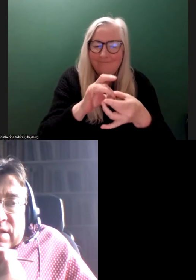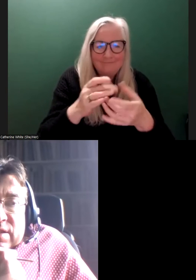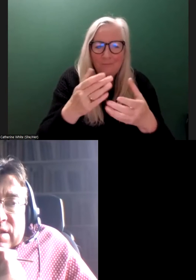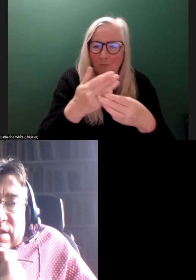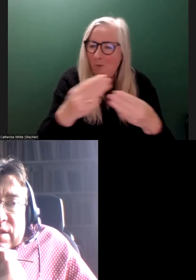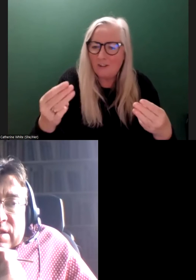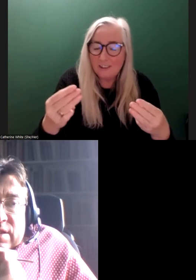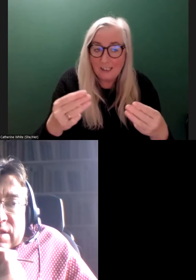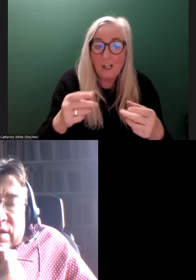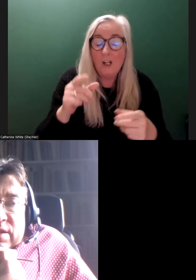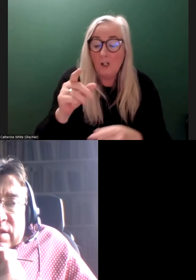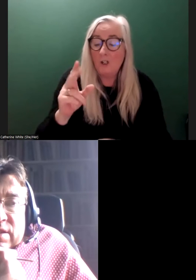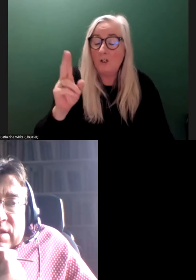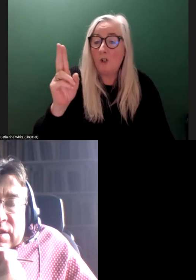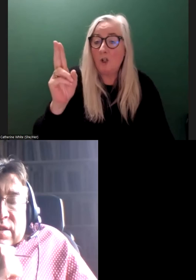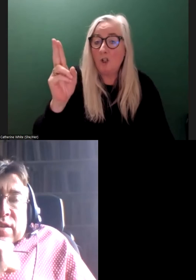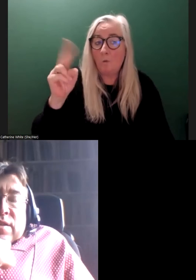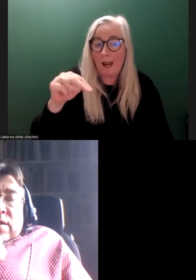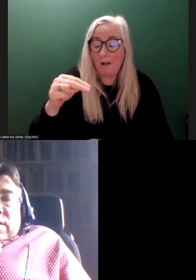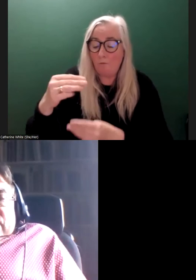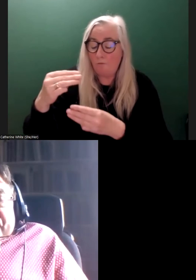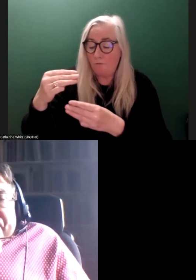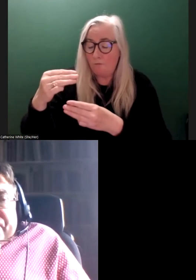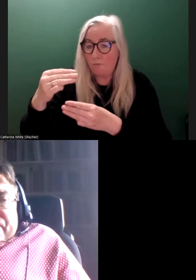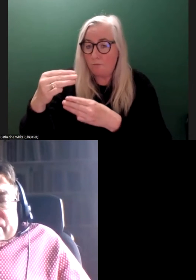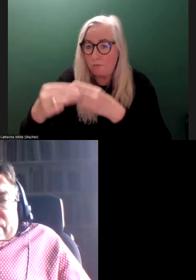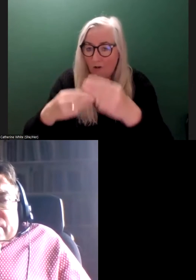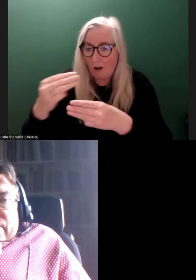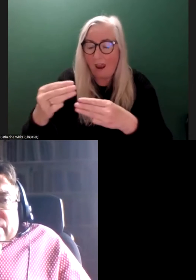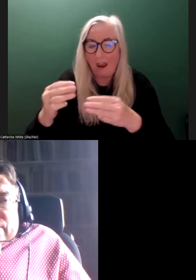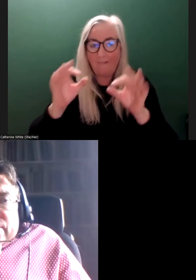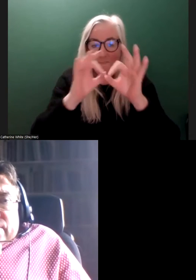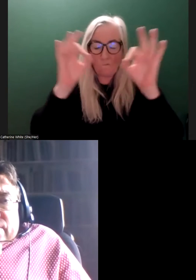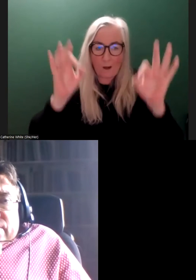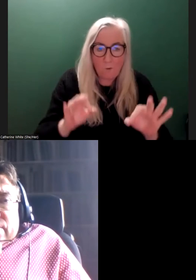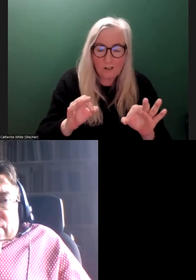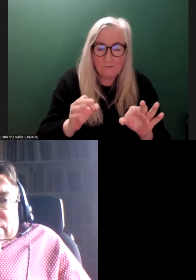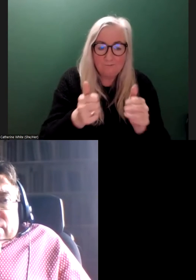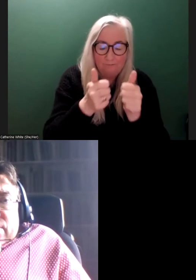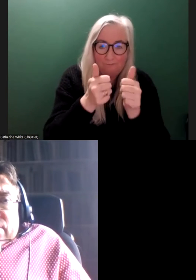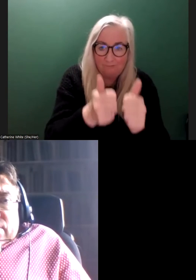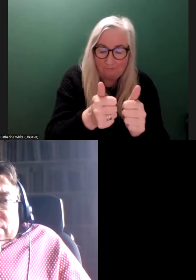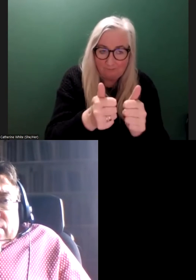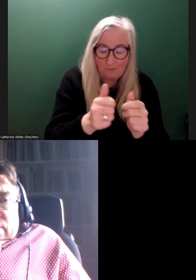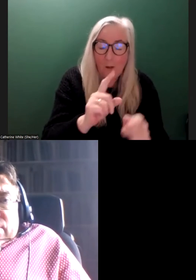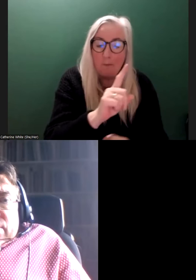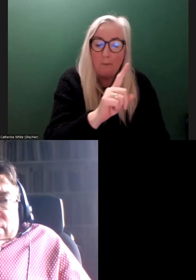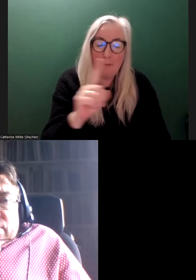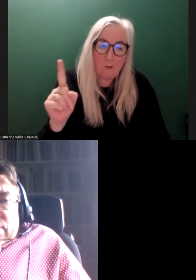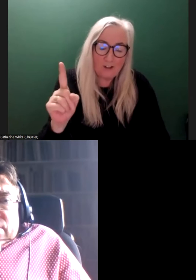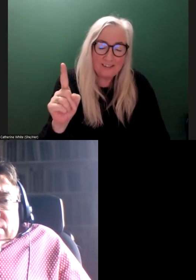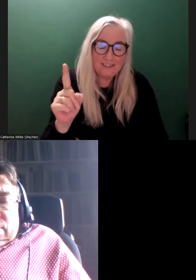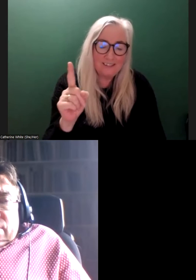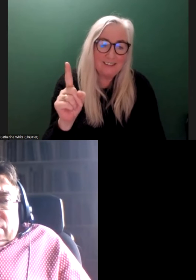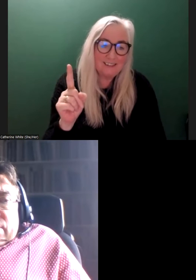That's the United Nations Protocol, the United Nations Treaty, our framework. And it's a really good one if it wasn't active. But the